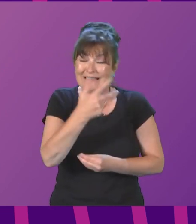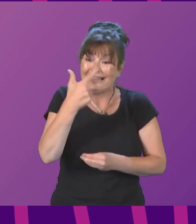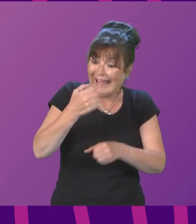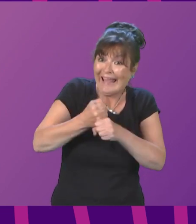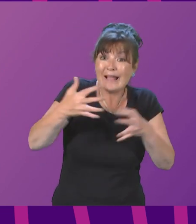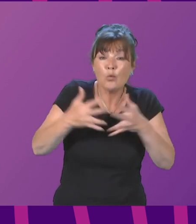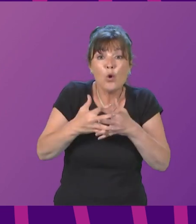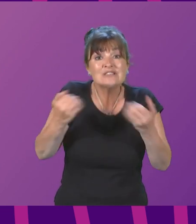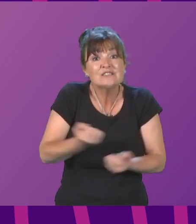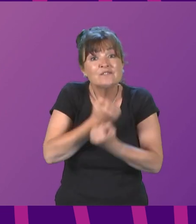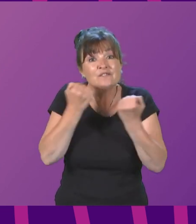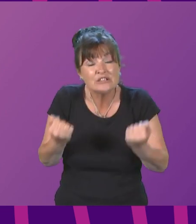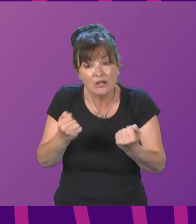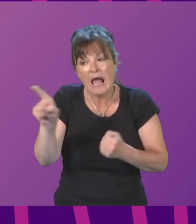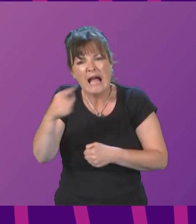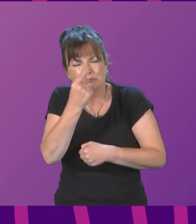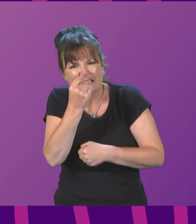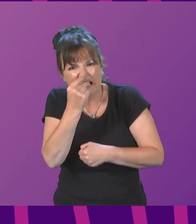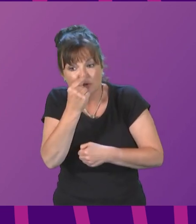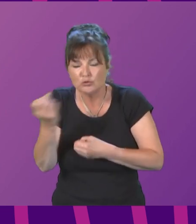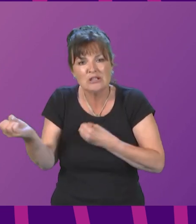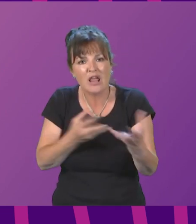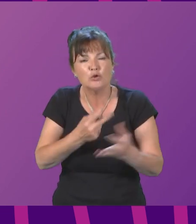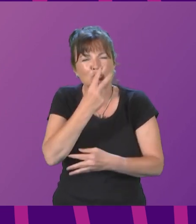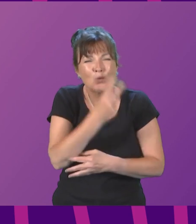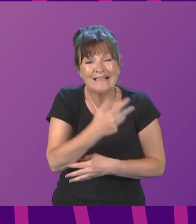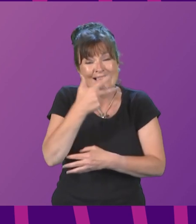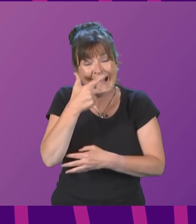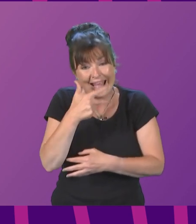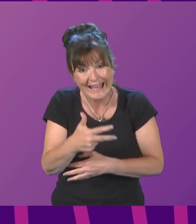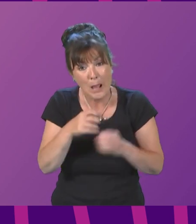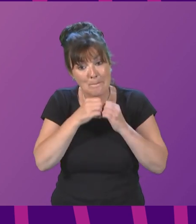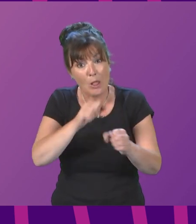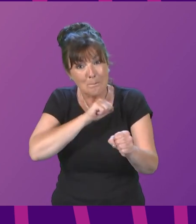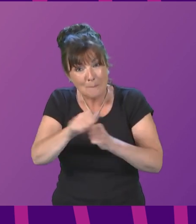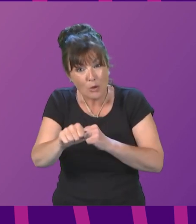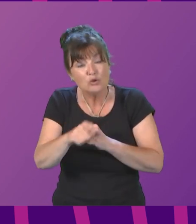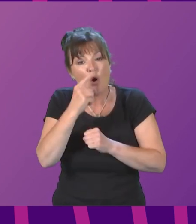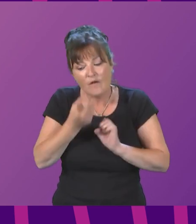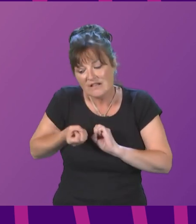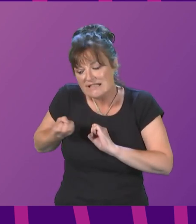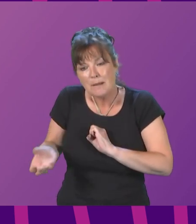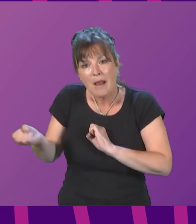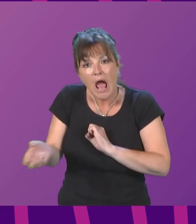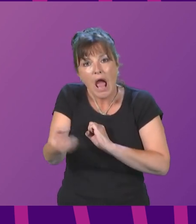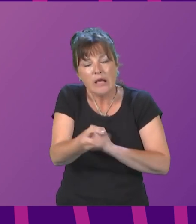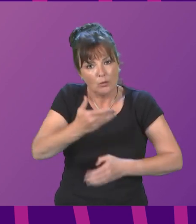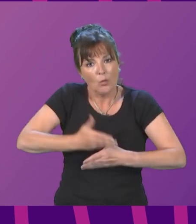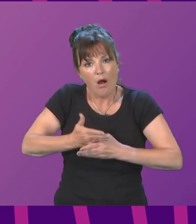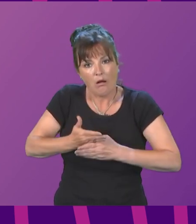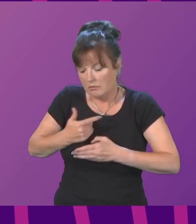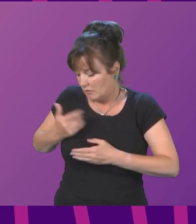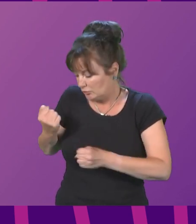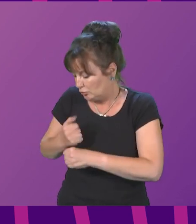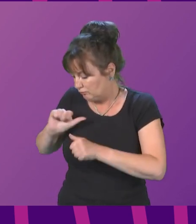has the potential to deliver £28 billion of supply chain work. Indeed, Scotland has a golden opportunity now to